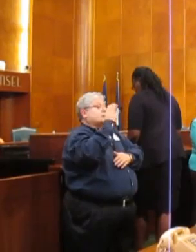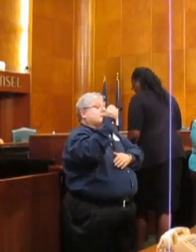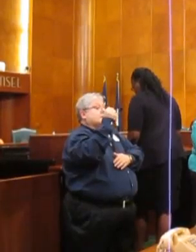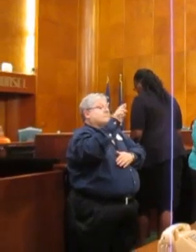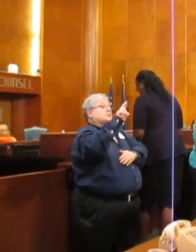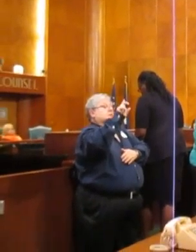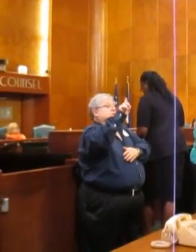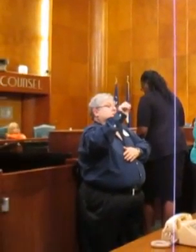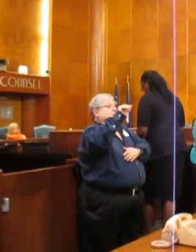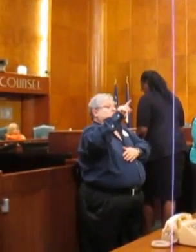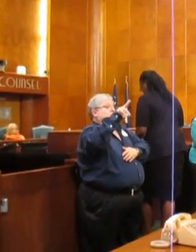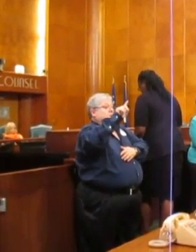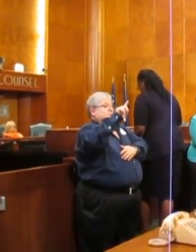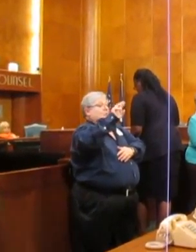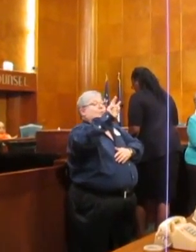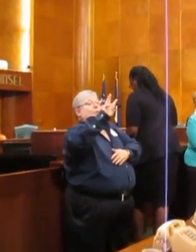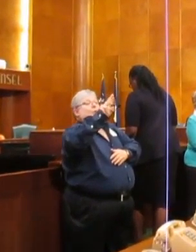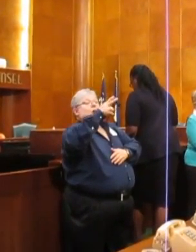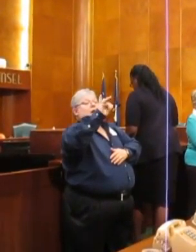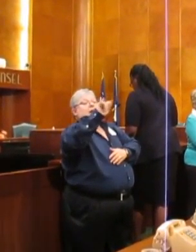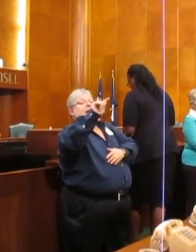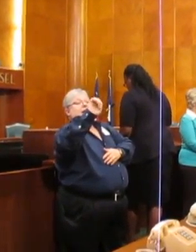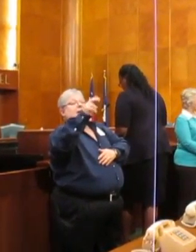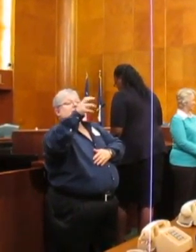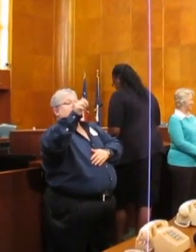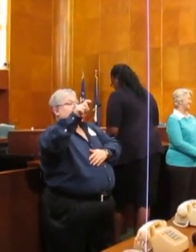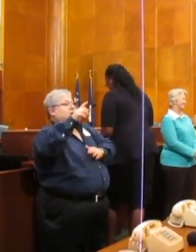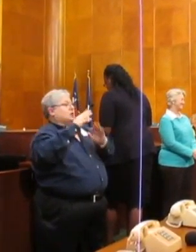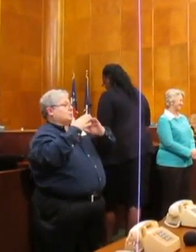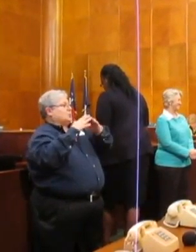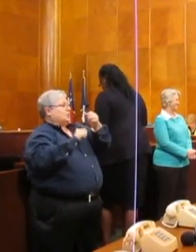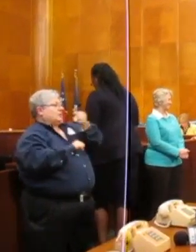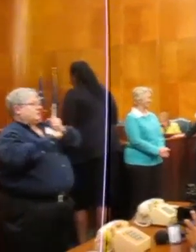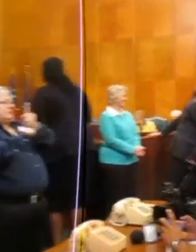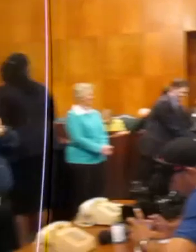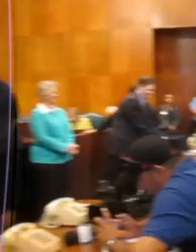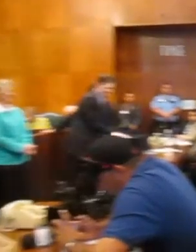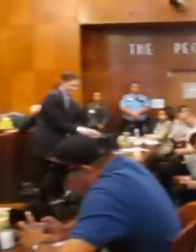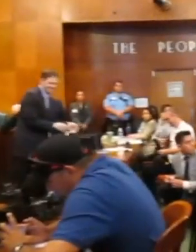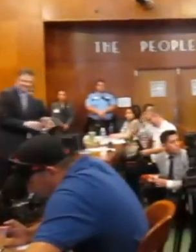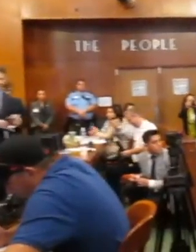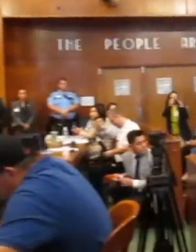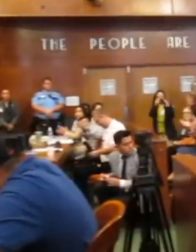Donald Whitehead, Committee of Advocate Disabled.